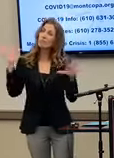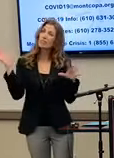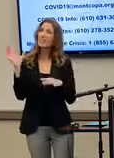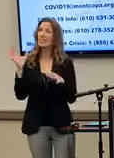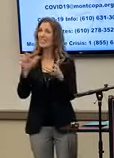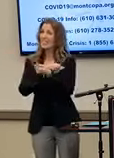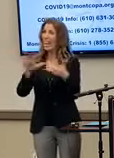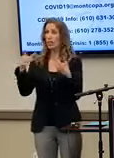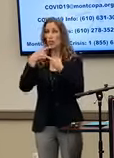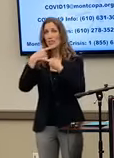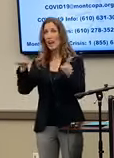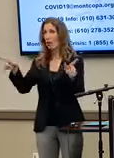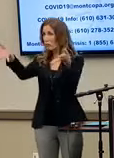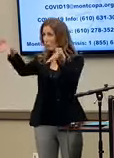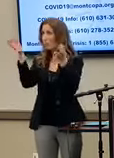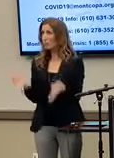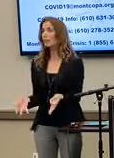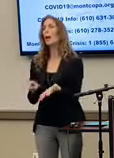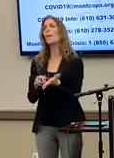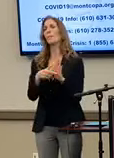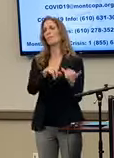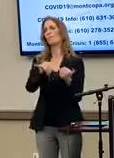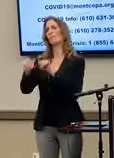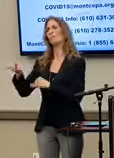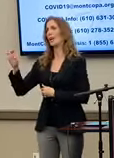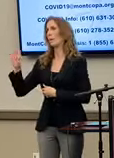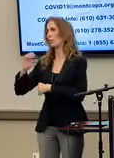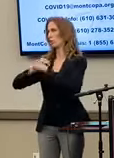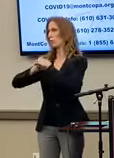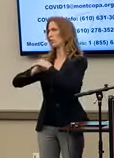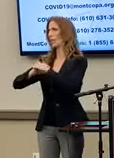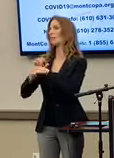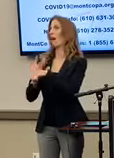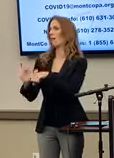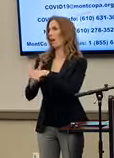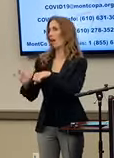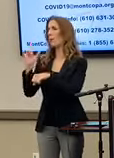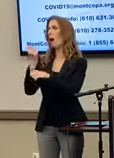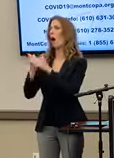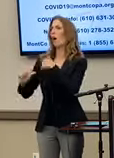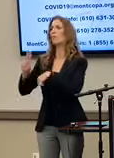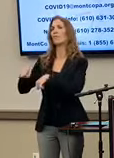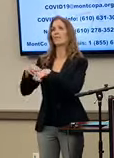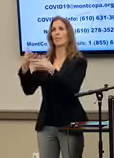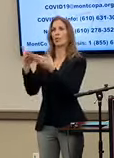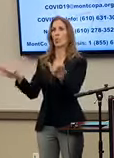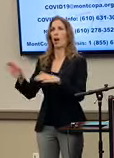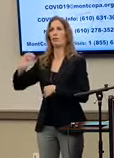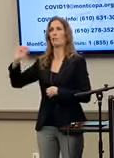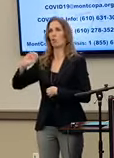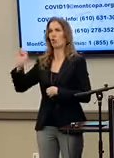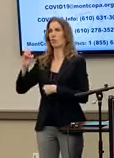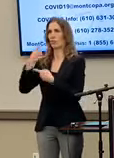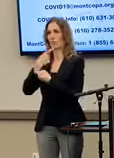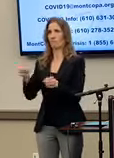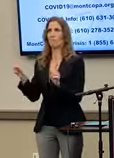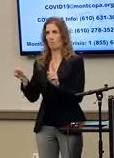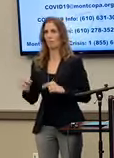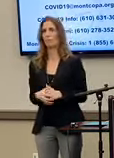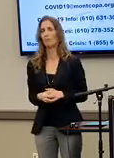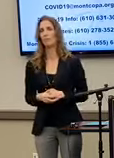declaration will provide the same emergency protective measures available under the Nationwide Emergency Proclamation.